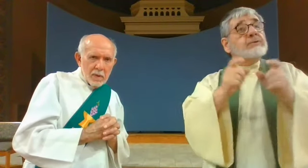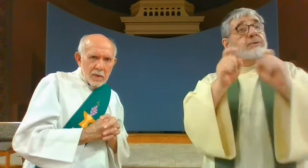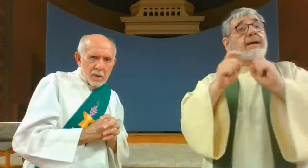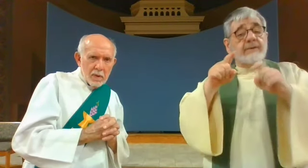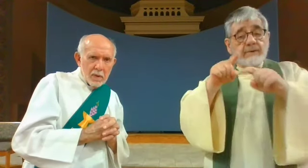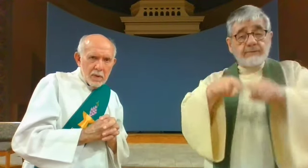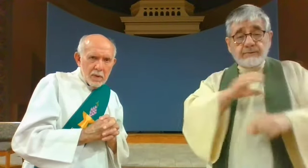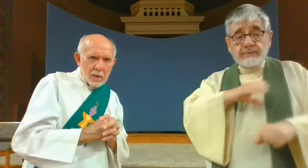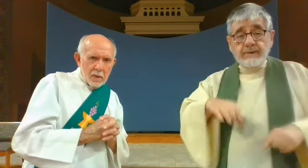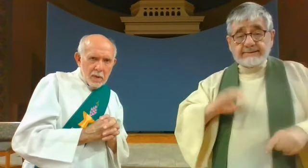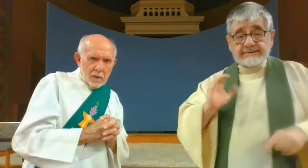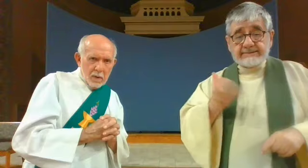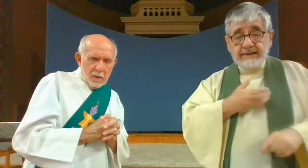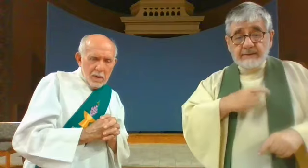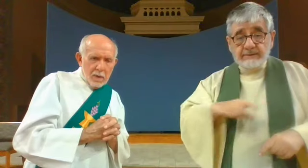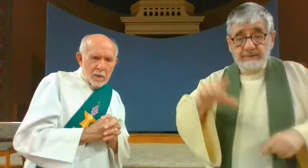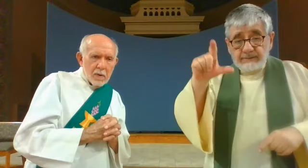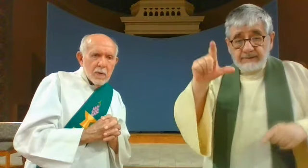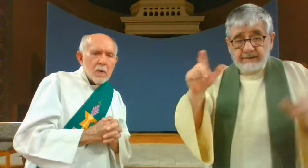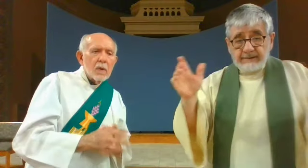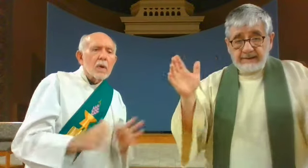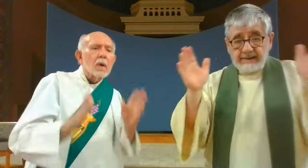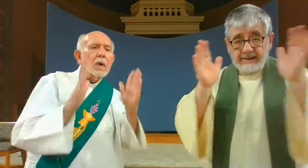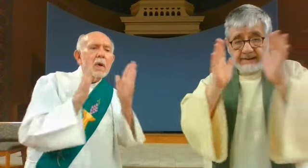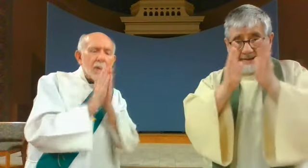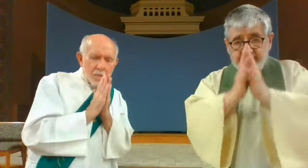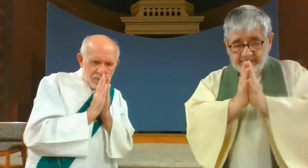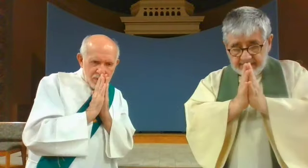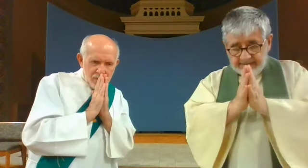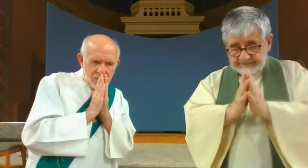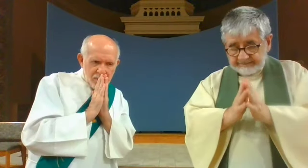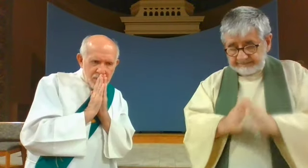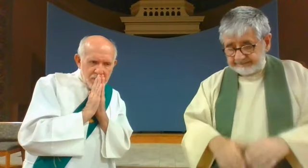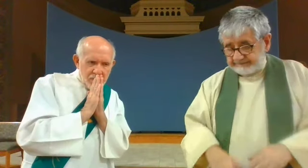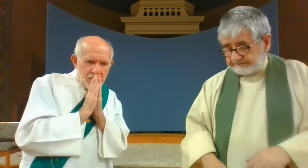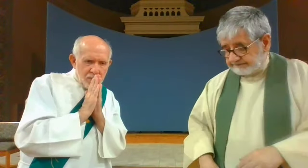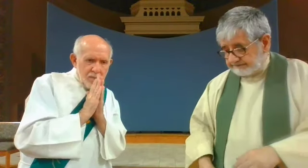and that you will give us what we need we ask this through Christ our Lord amen